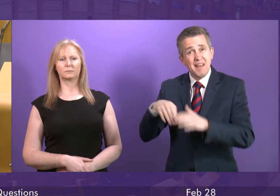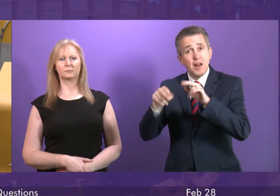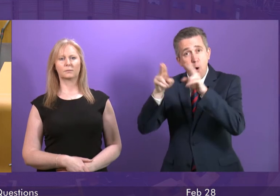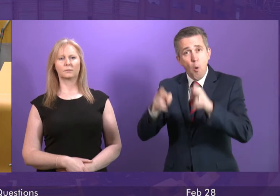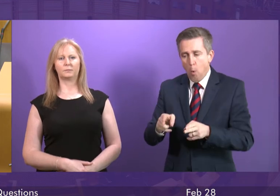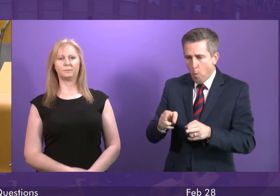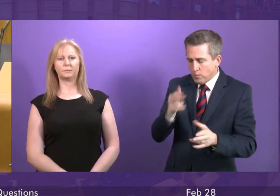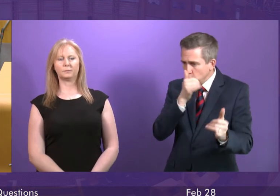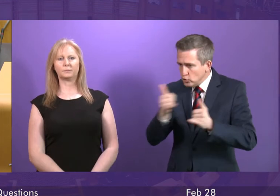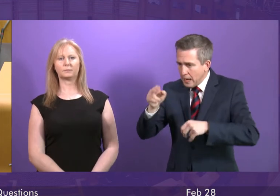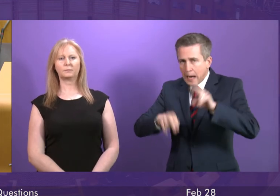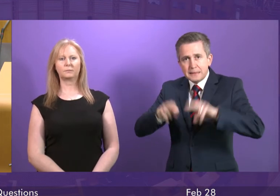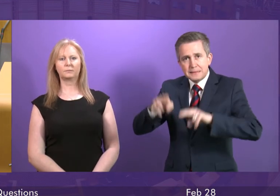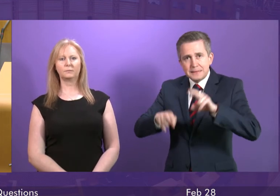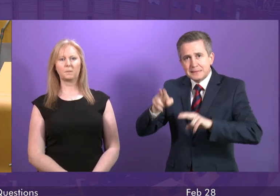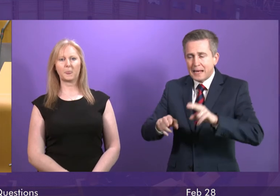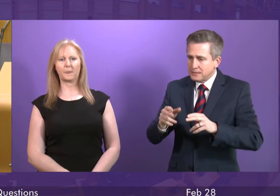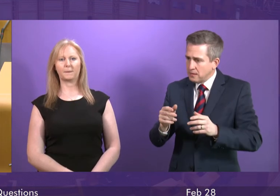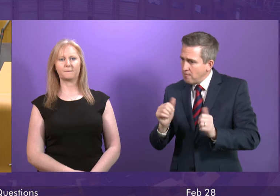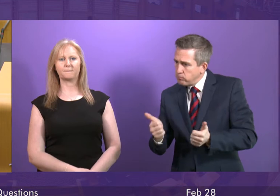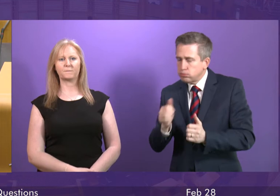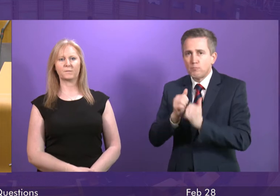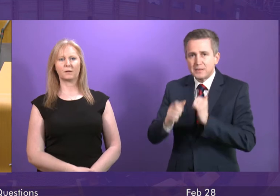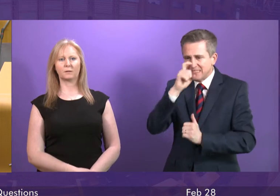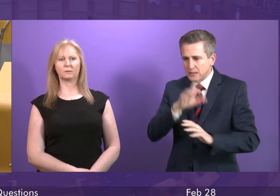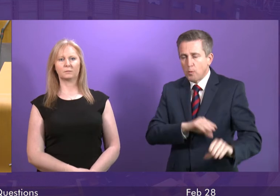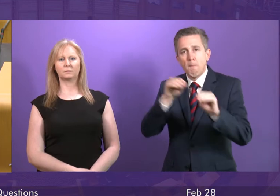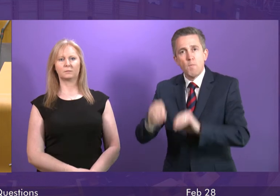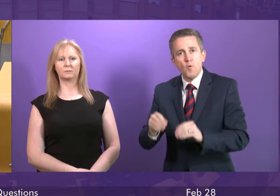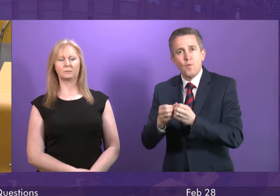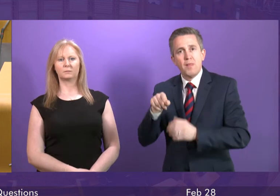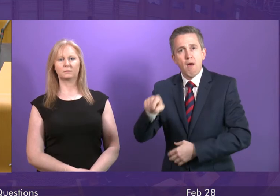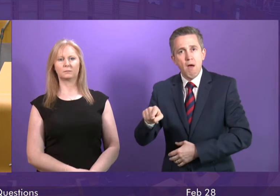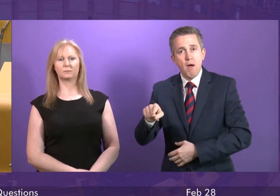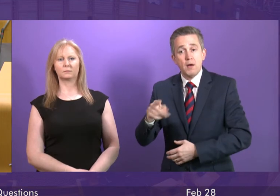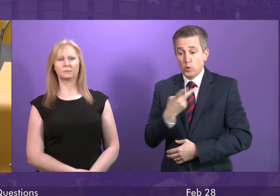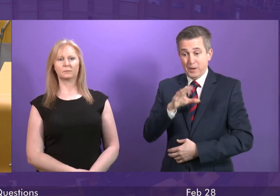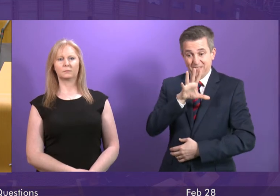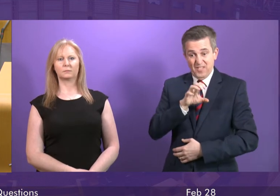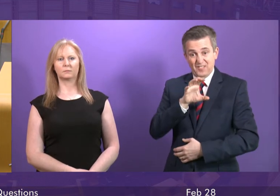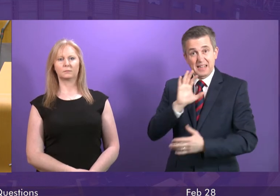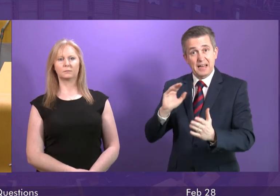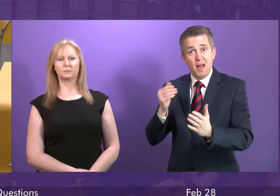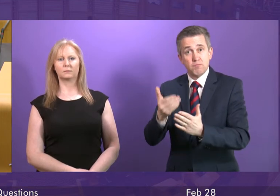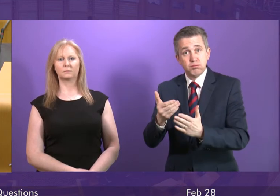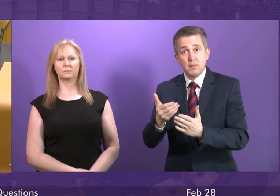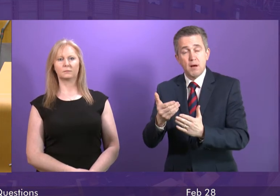prior to her siblings moving in. However, since 2015, and despite verbally seeking support on a number of occasions,